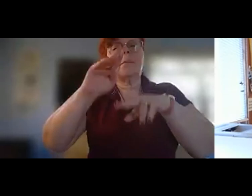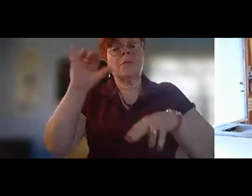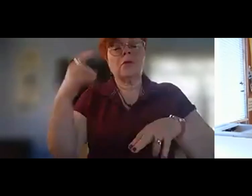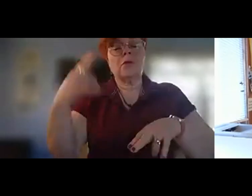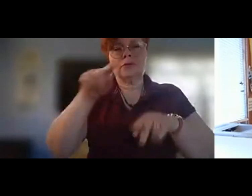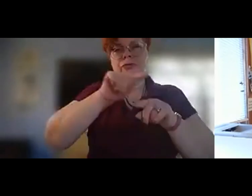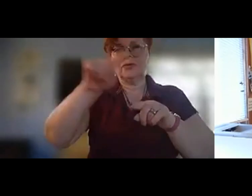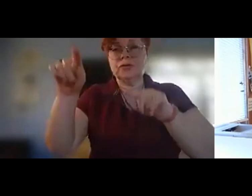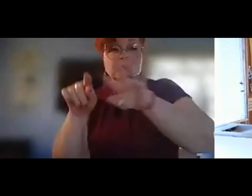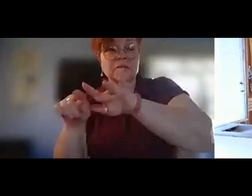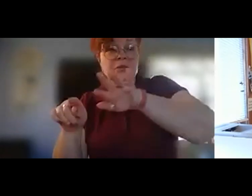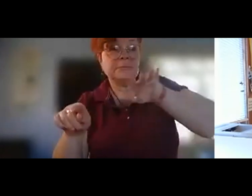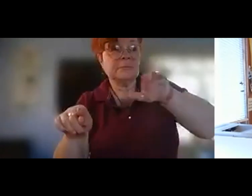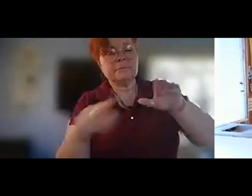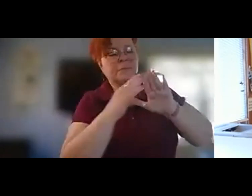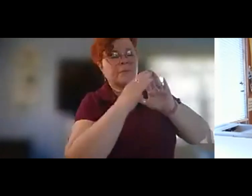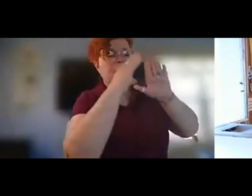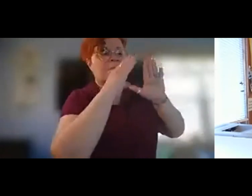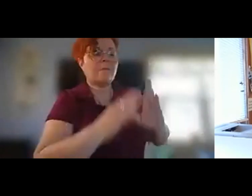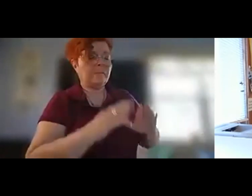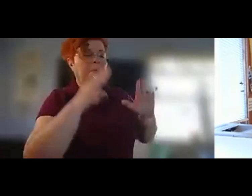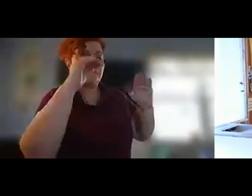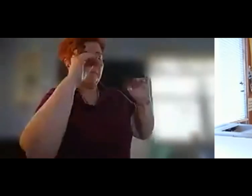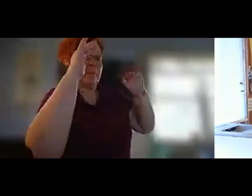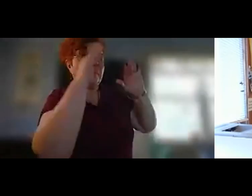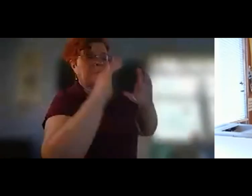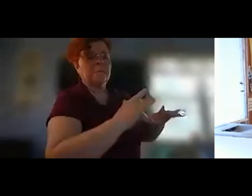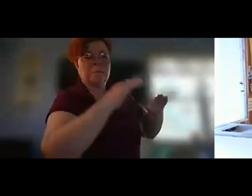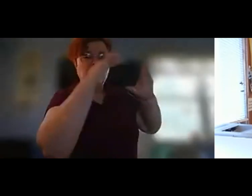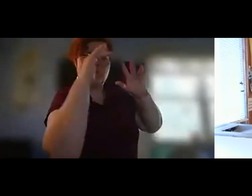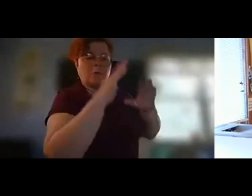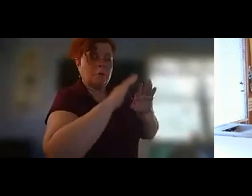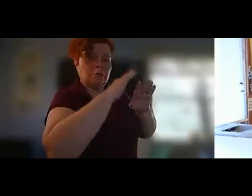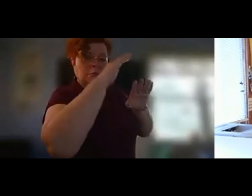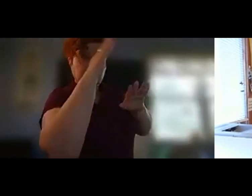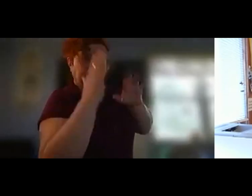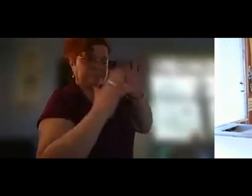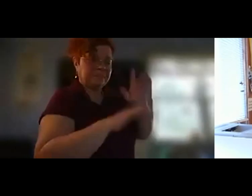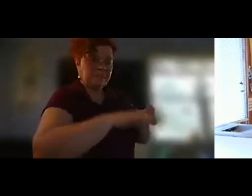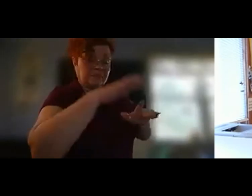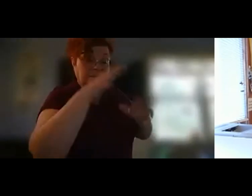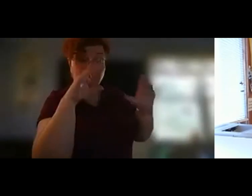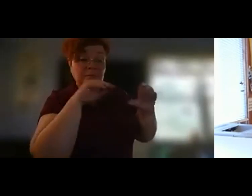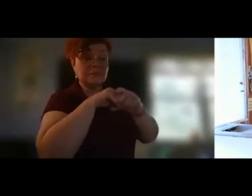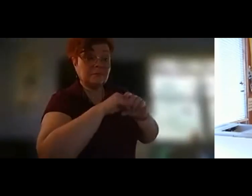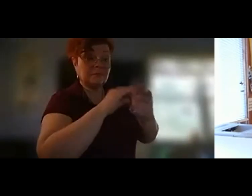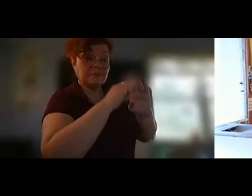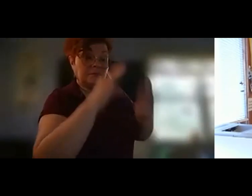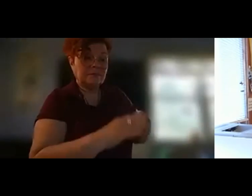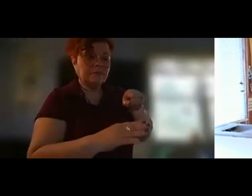a house rides snow swells into evening while inside the householder satisfied in the knowledge